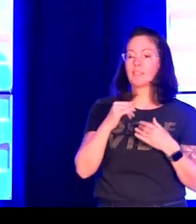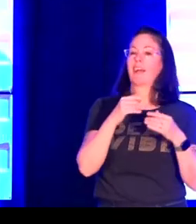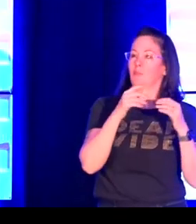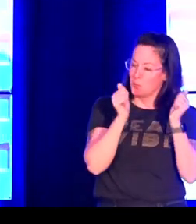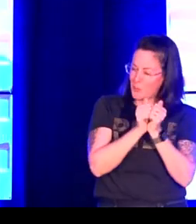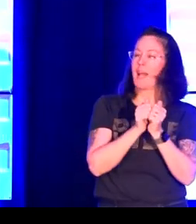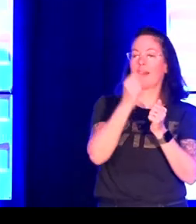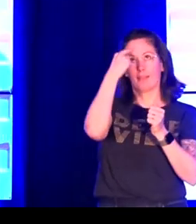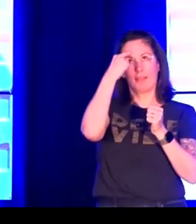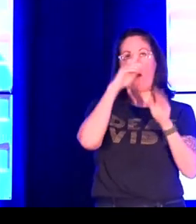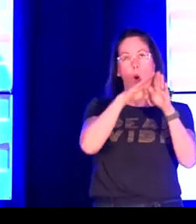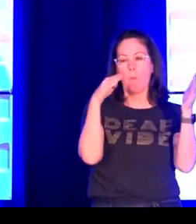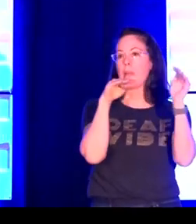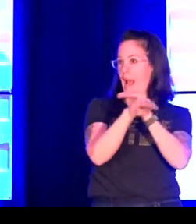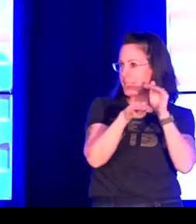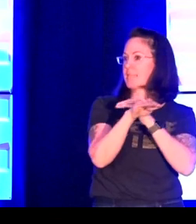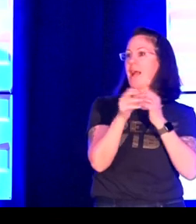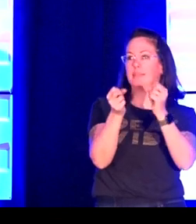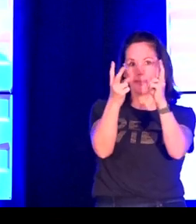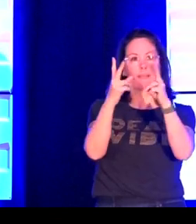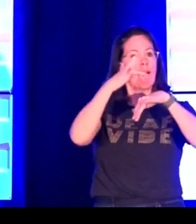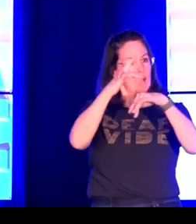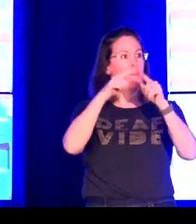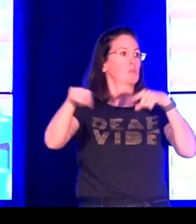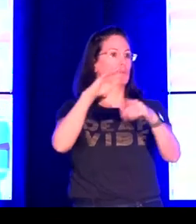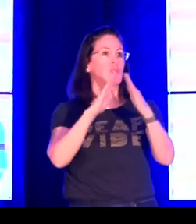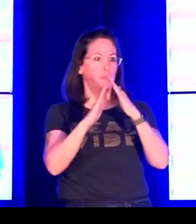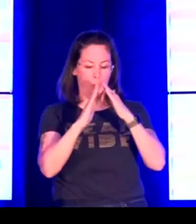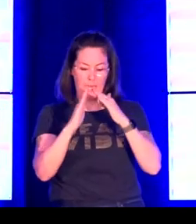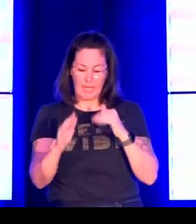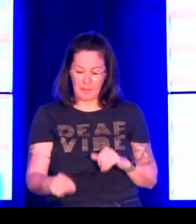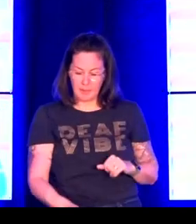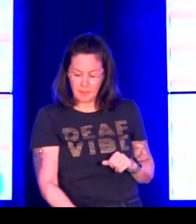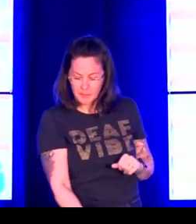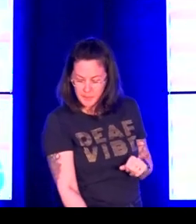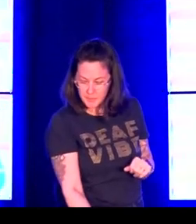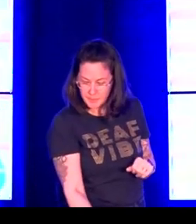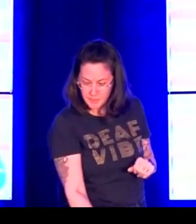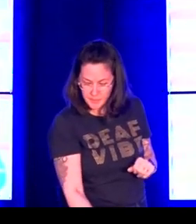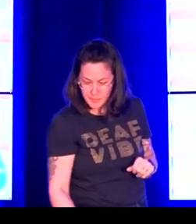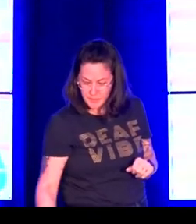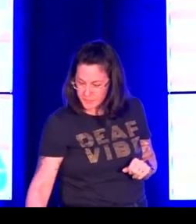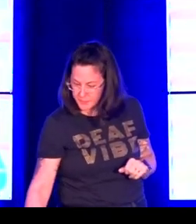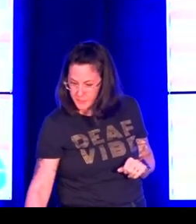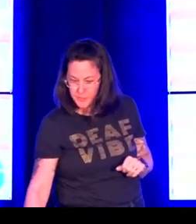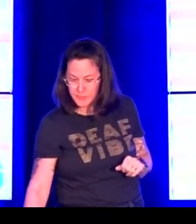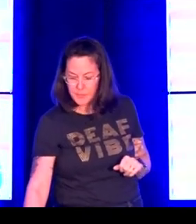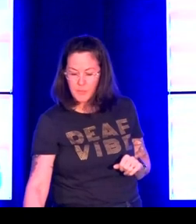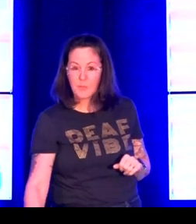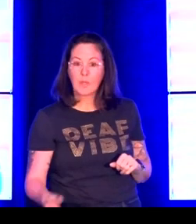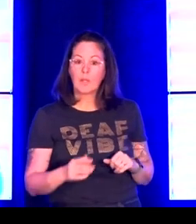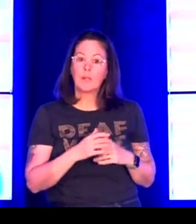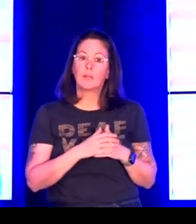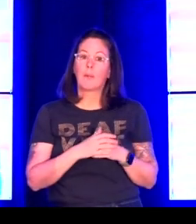took me up on it. We started this project together, again, with open access principles in mind, thinking about how to make this data